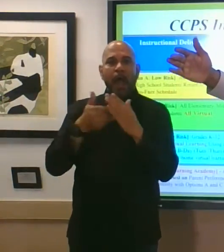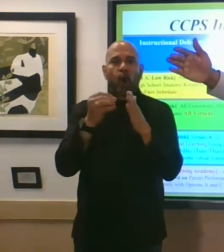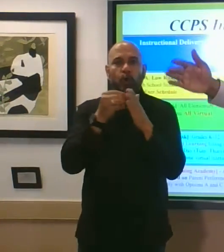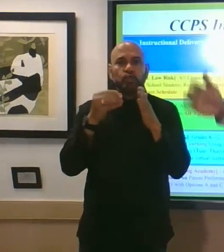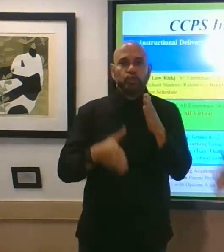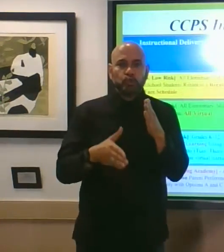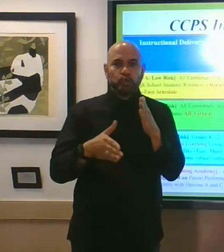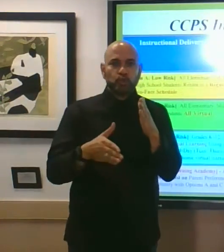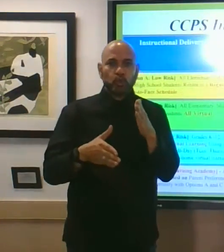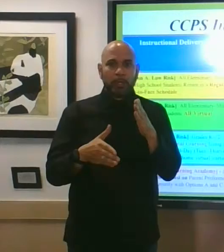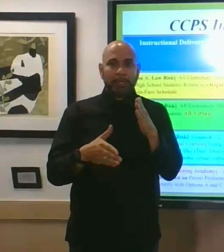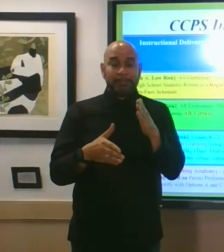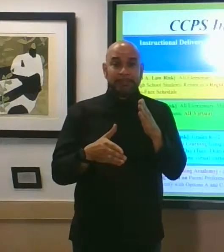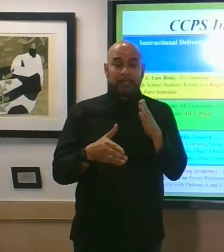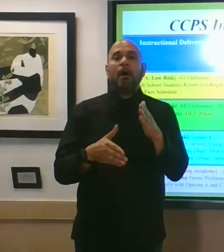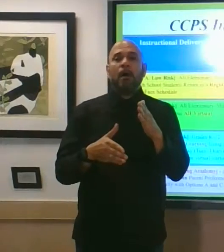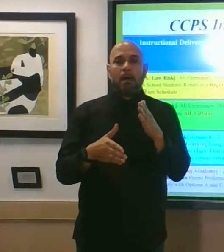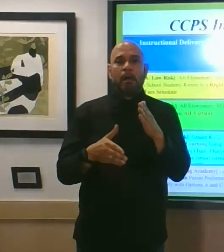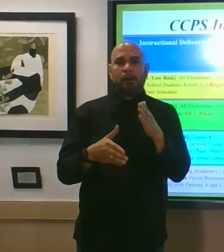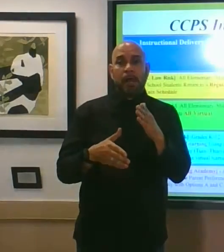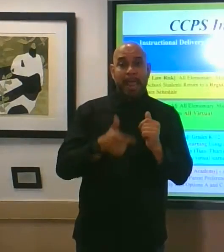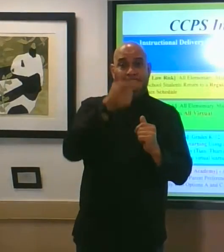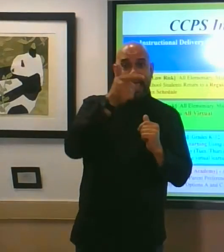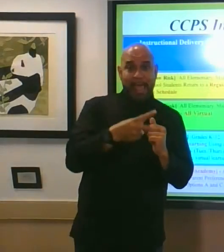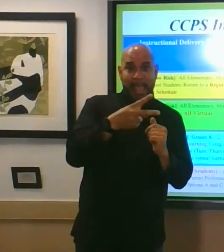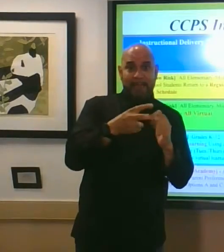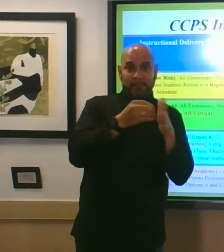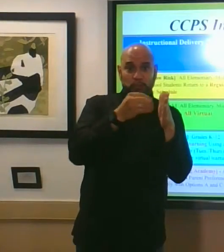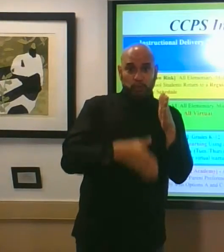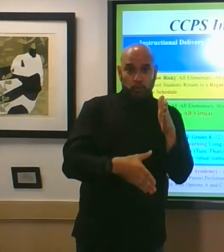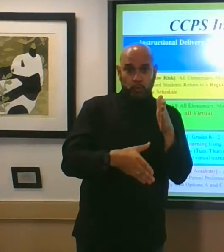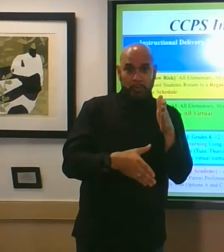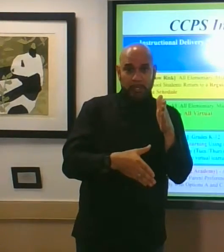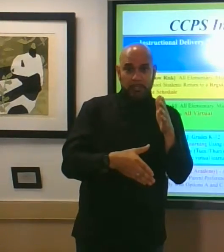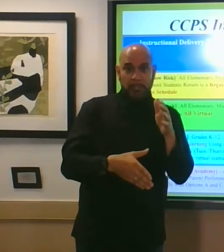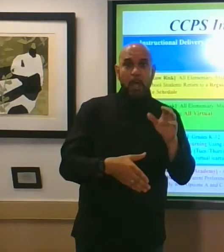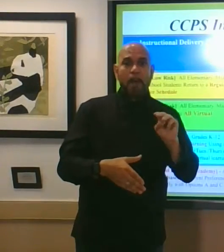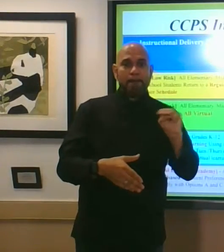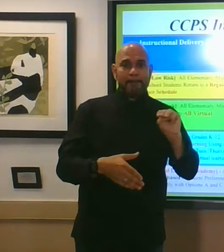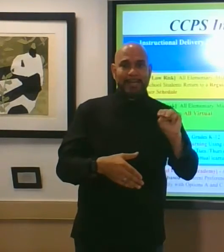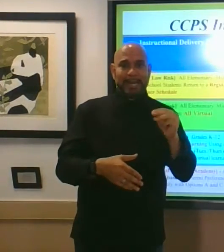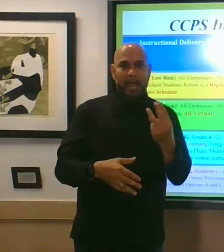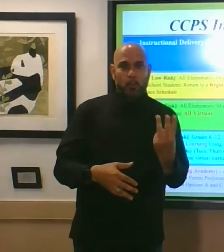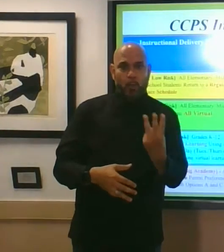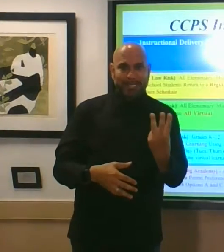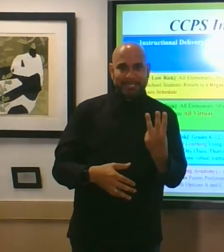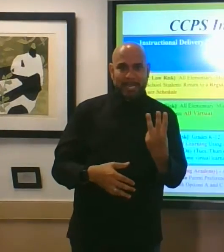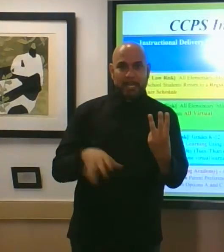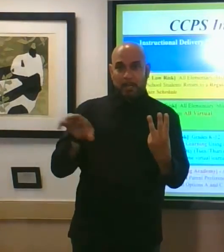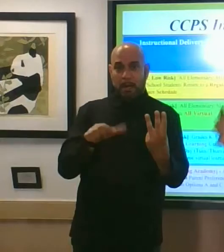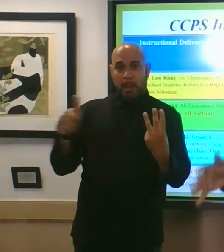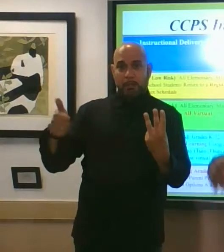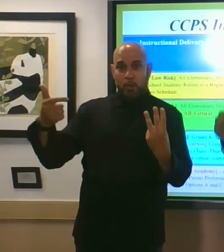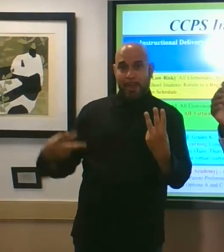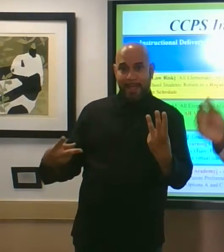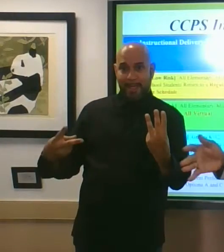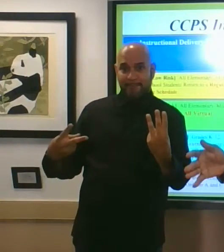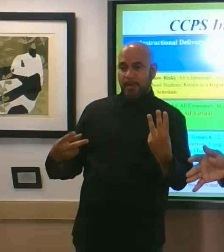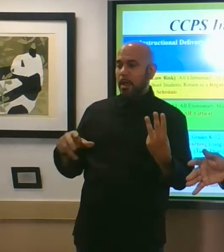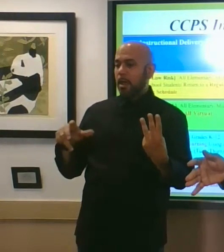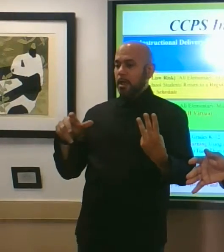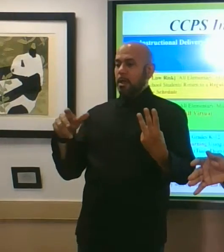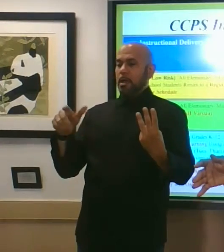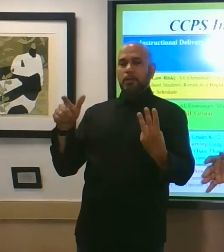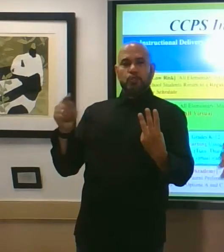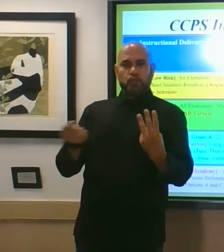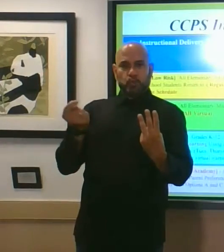our pop enrollment in half and so half will come on monday and wednesdays and the other half will come on tuesday and